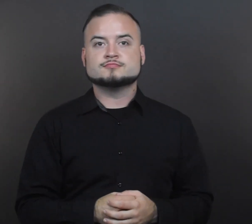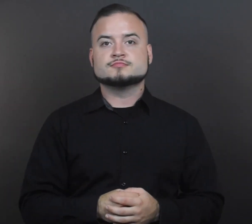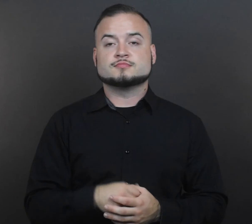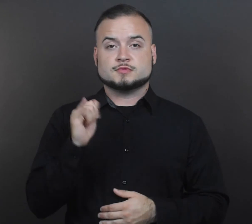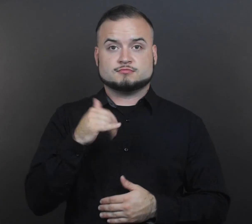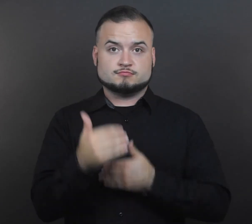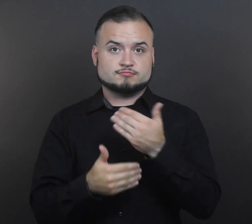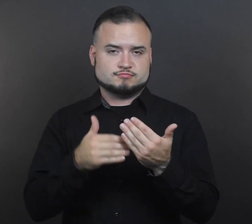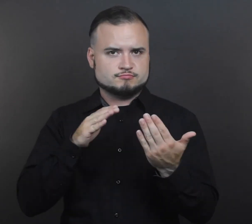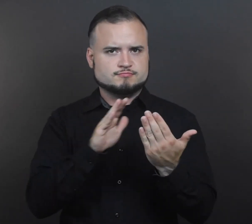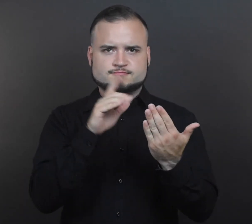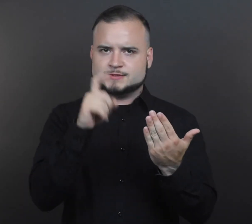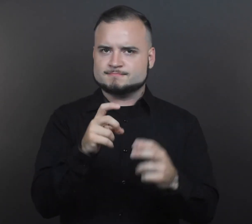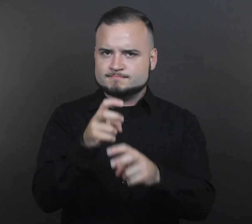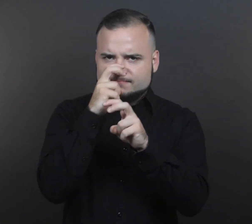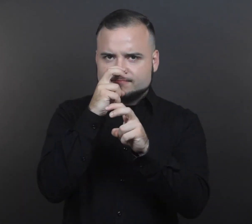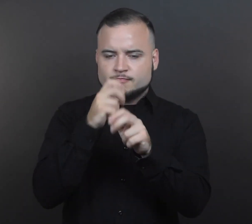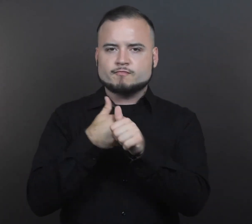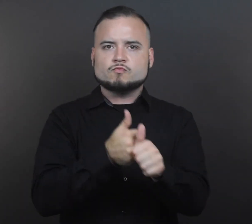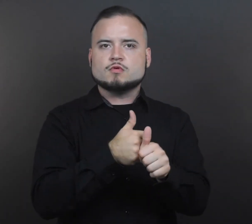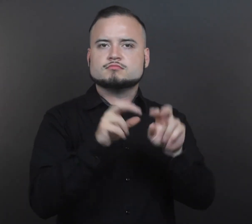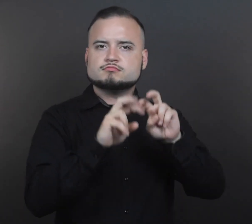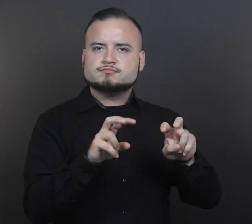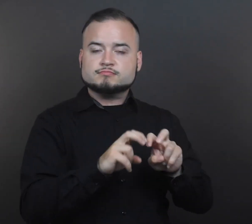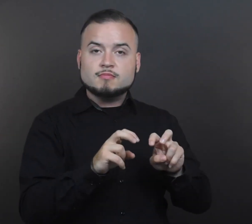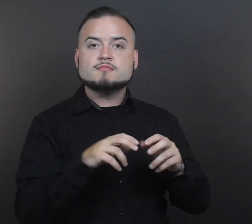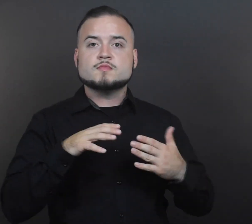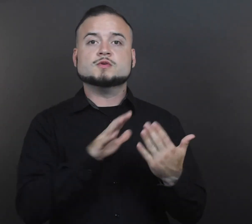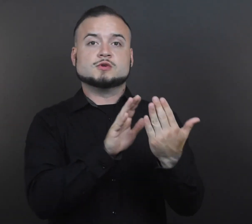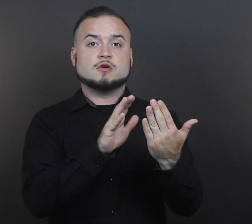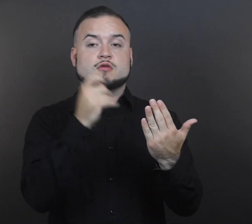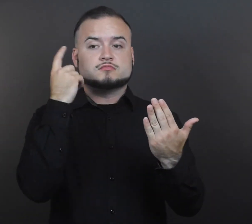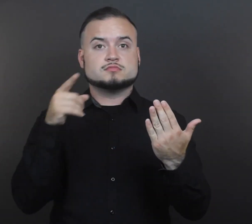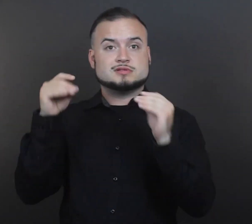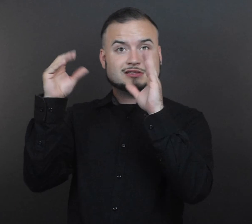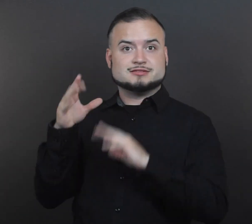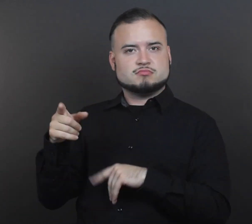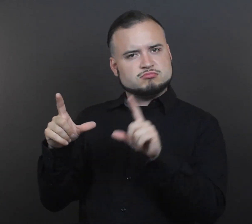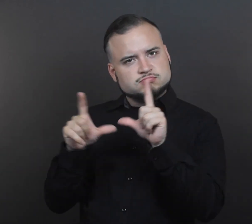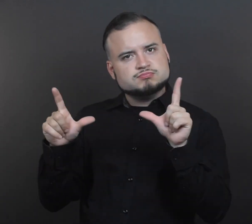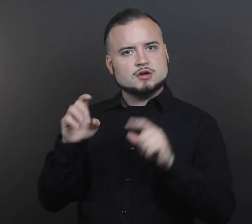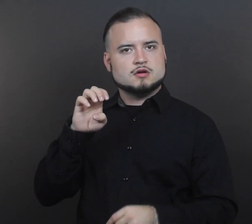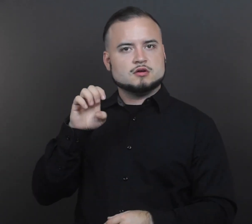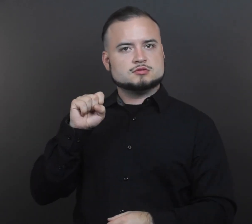A rigorous, asset-based approach with a licensed ESL teacher providing content-based language